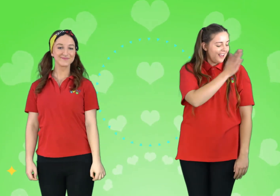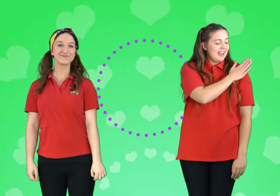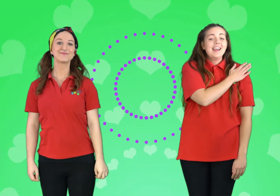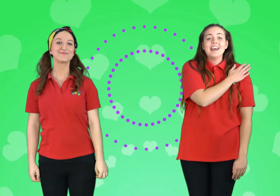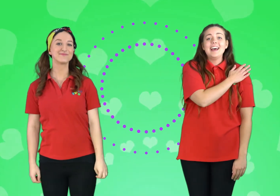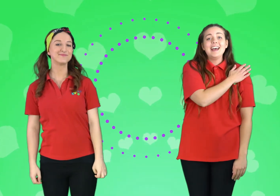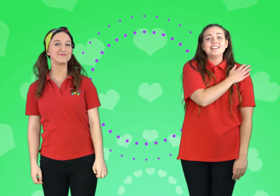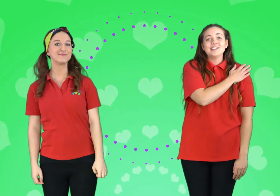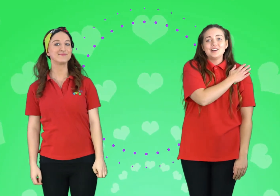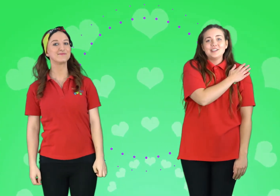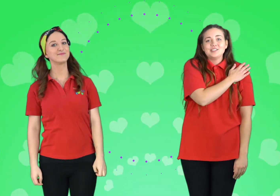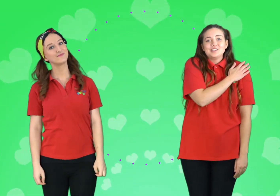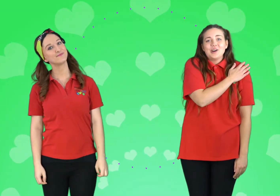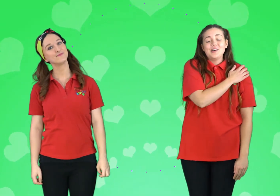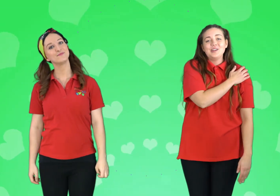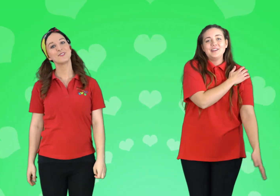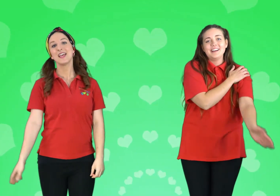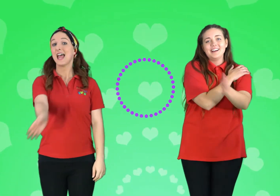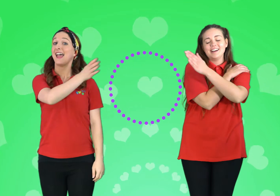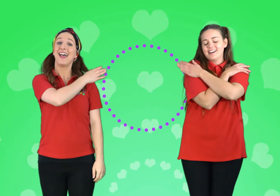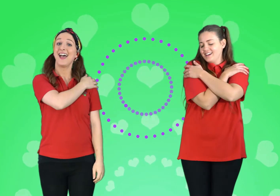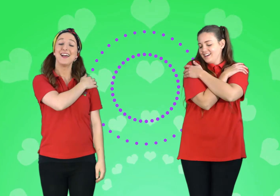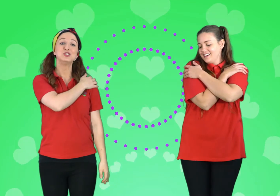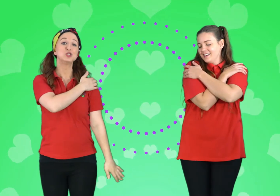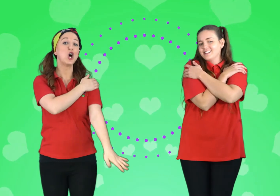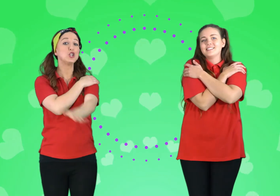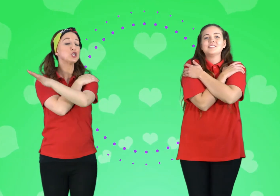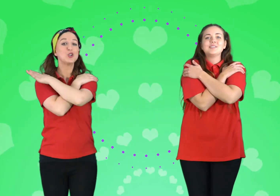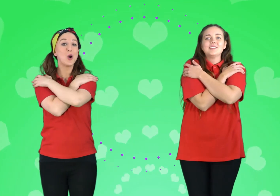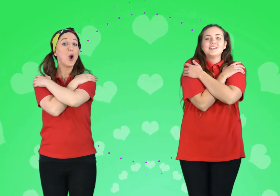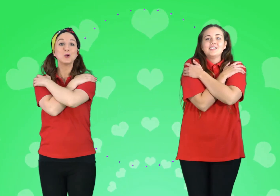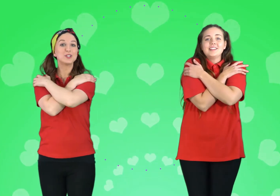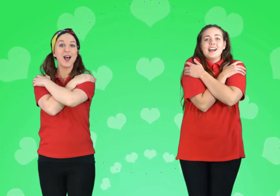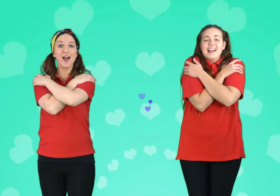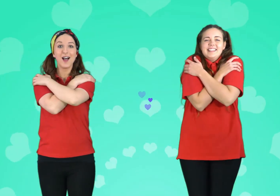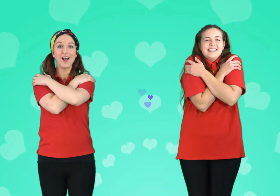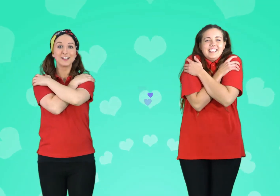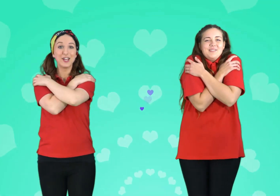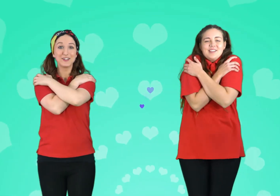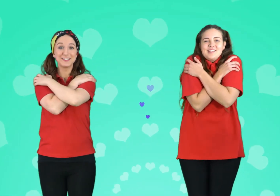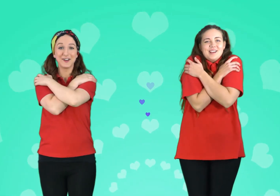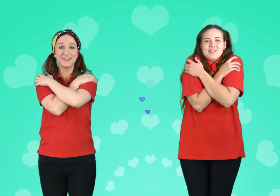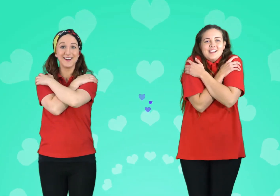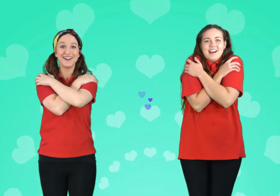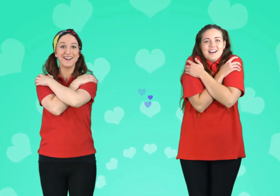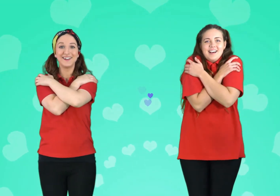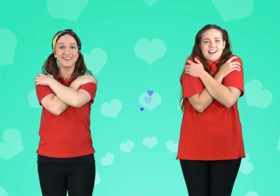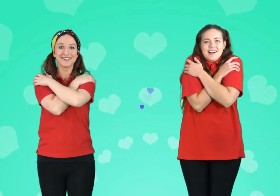Hand on your shoulder Hand on your shoulder And give yourself a hug